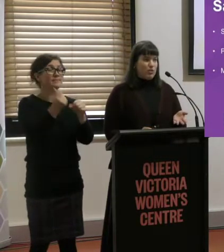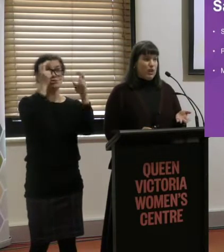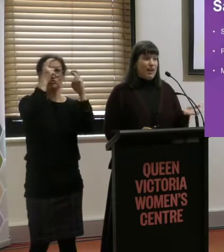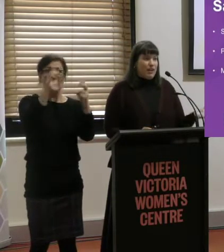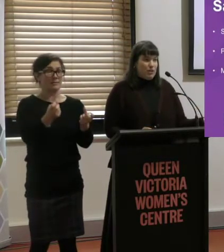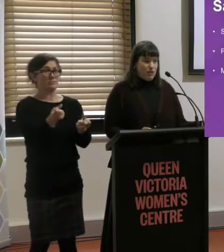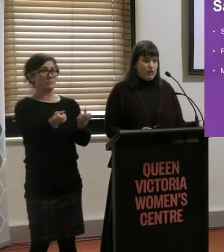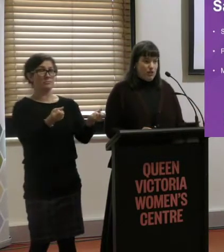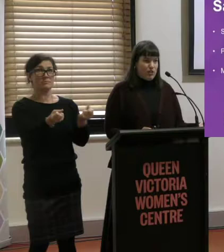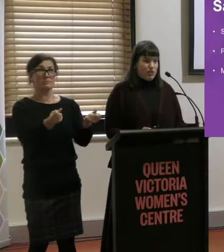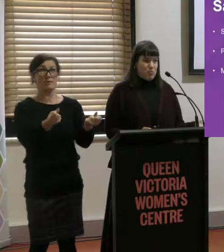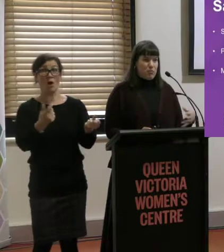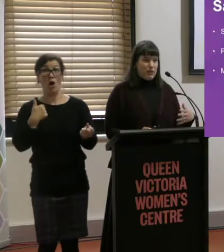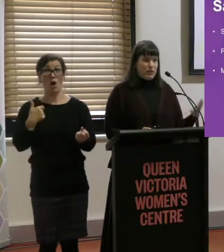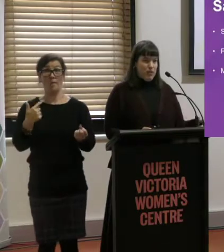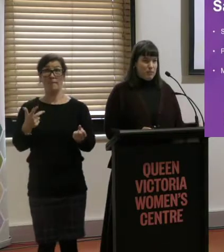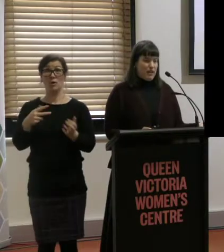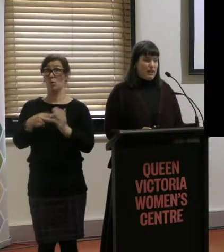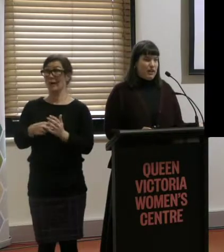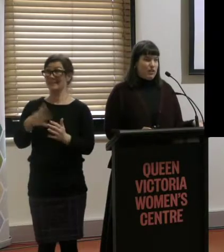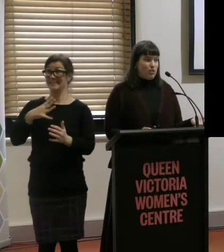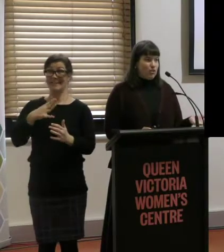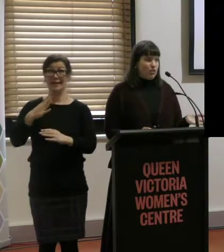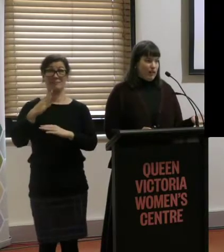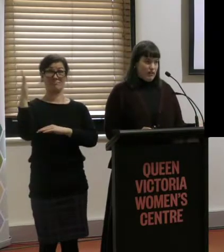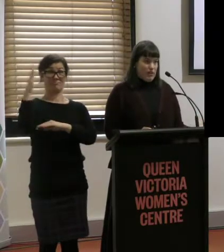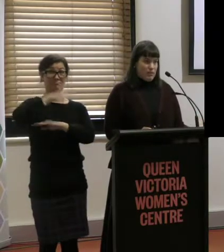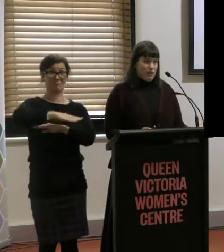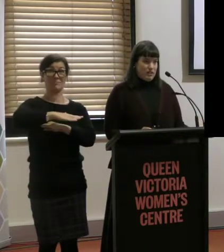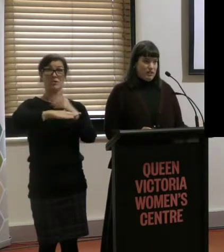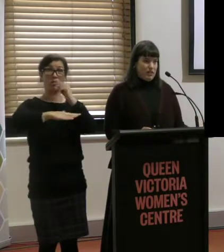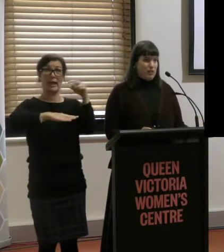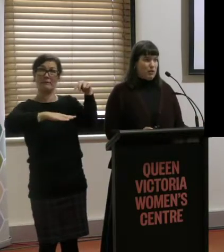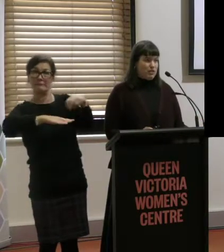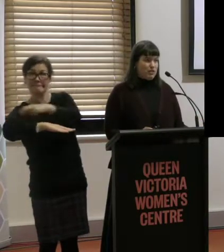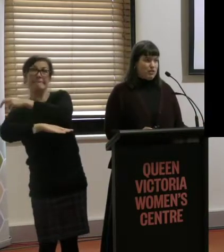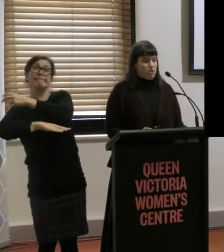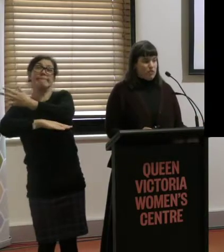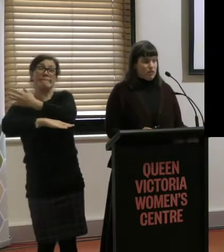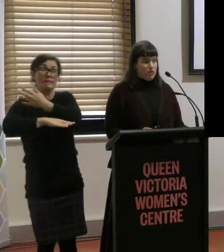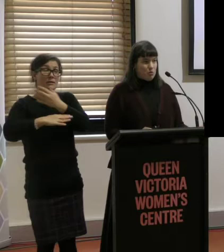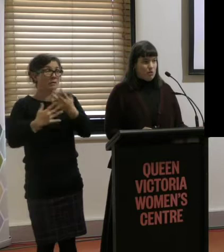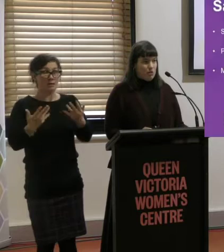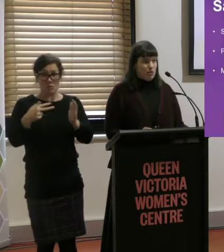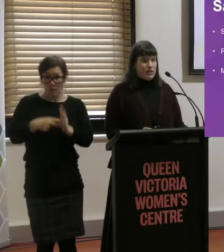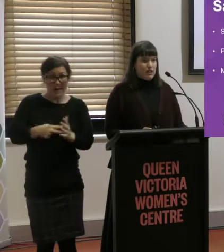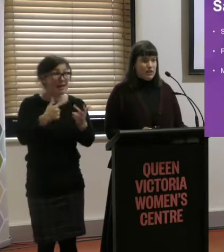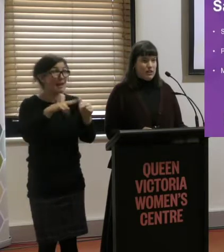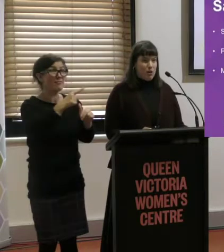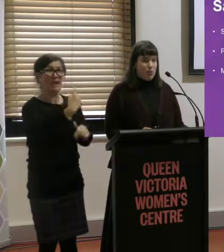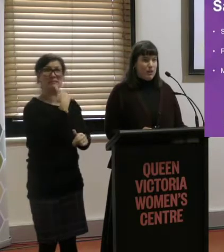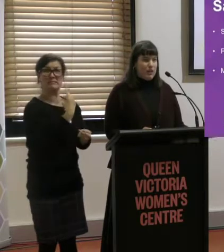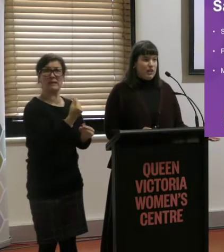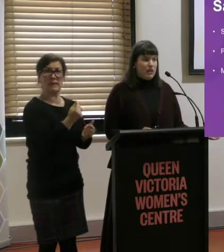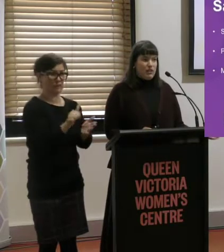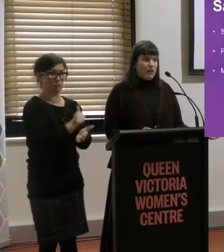to allow you to get on the train by putting that ramp down, you're reliant on that person. If that person is discriminatory towards you or says something